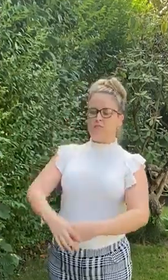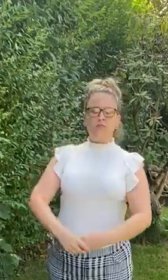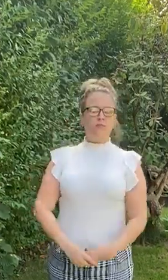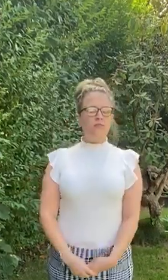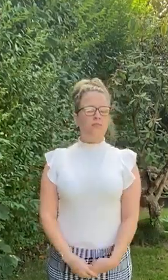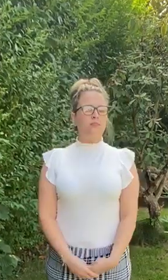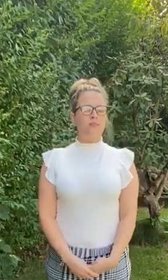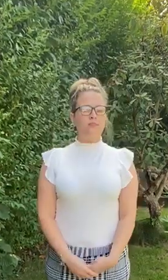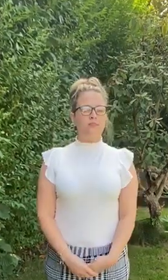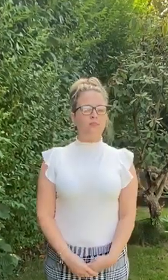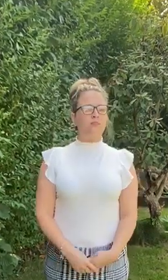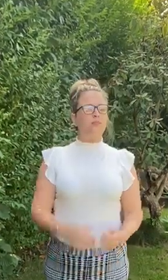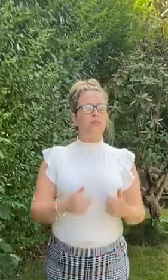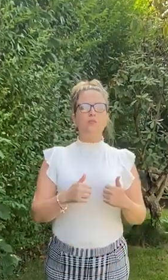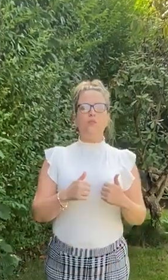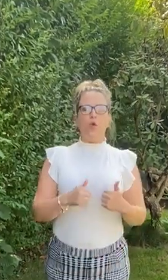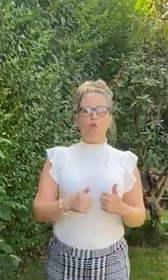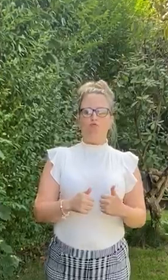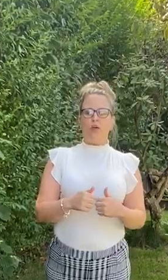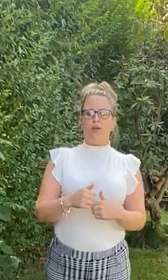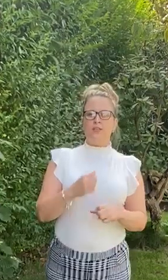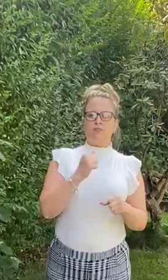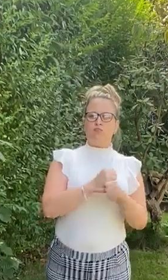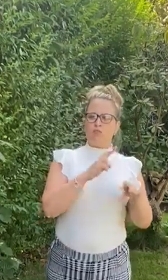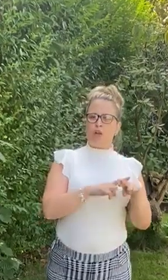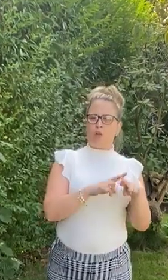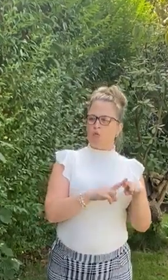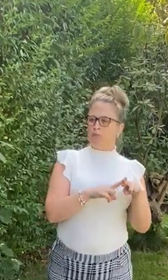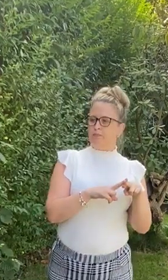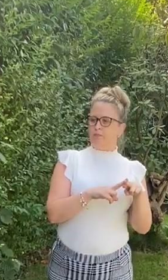All right, said the Gruffalo. Bursting with laughter.